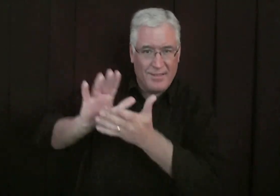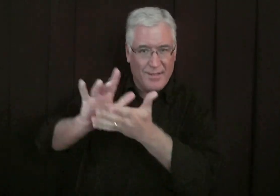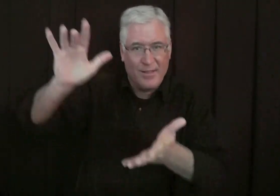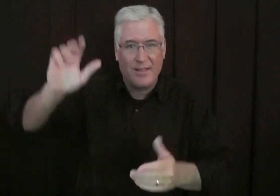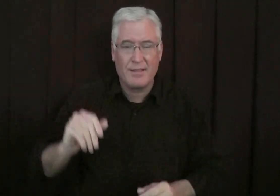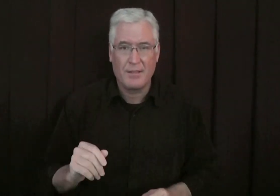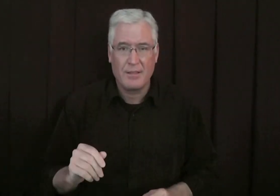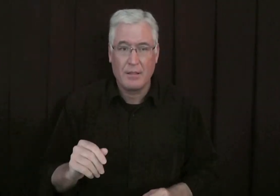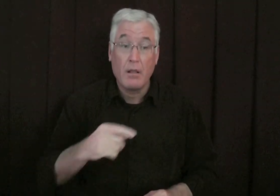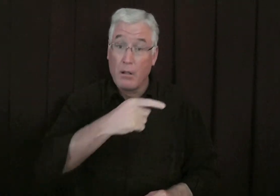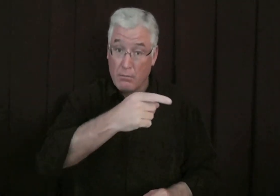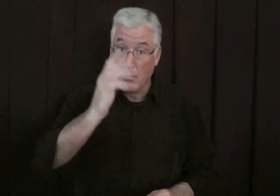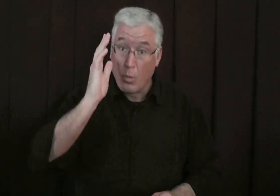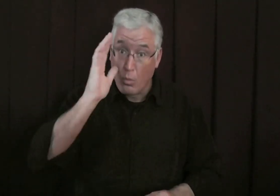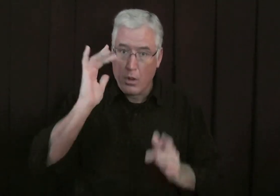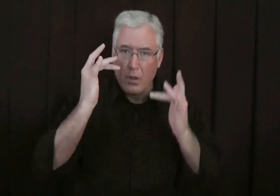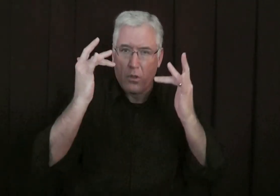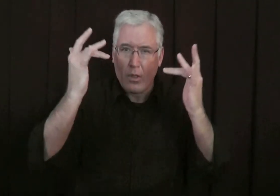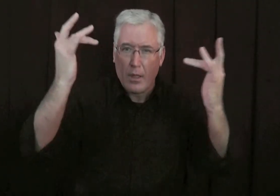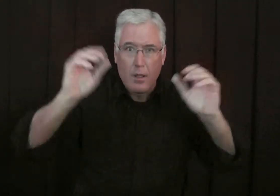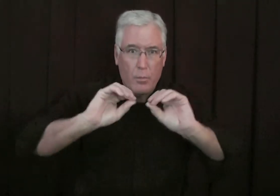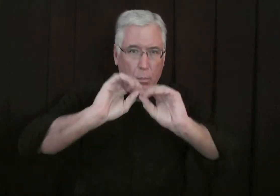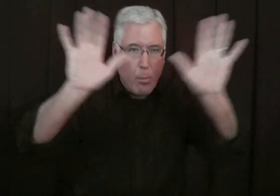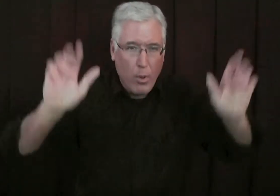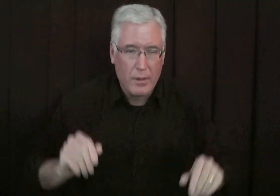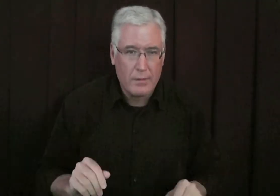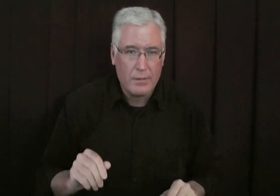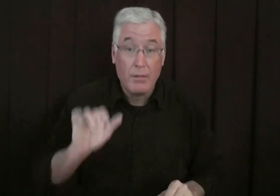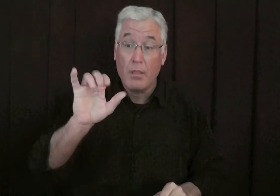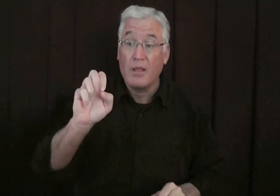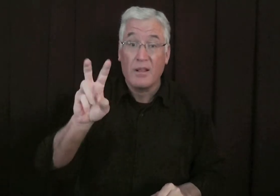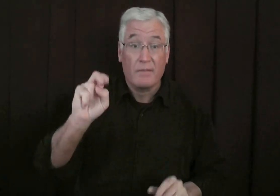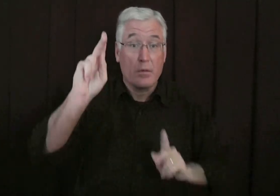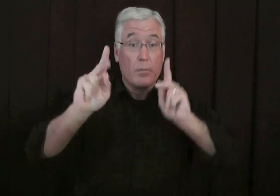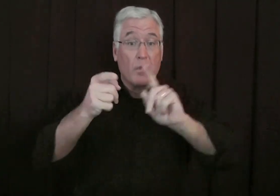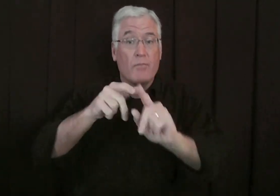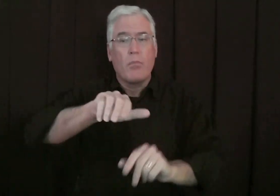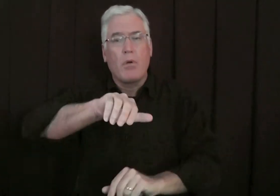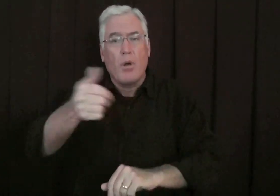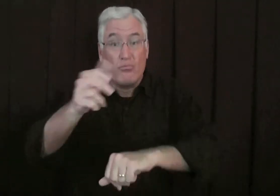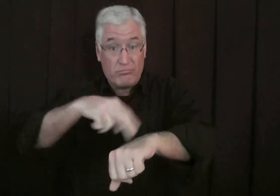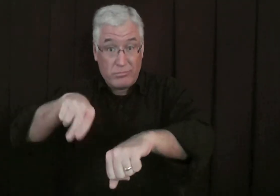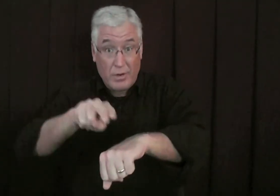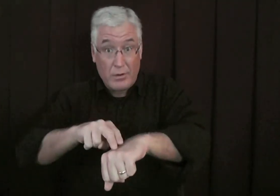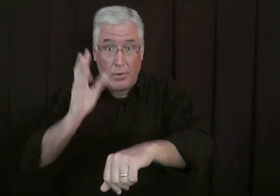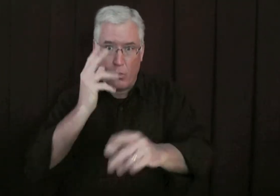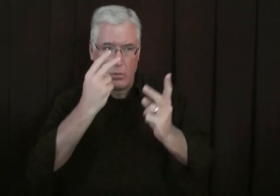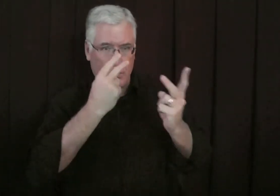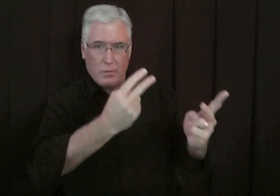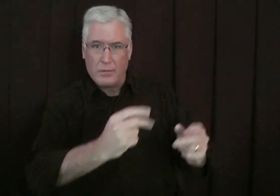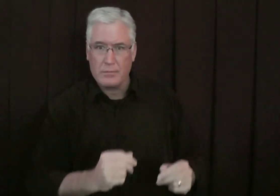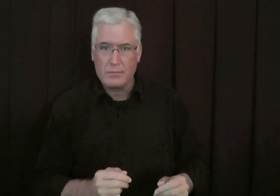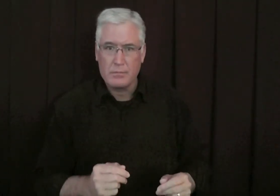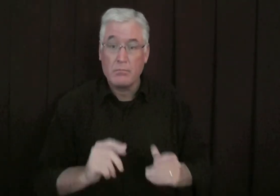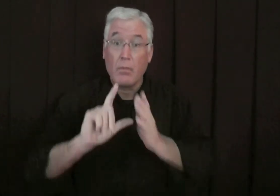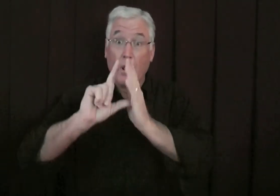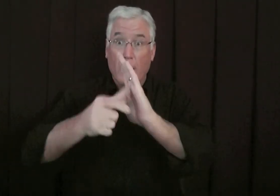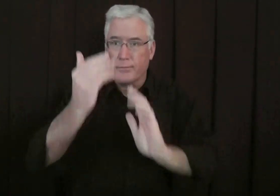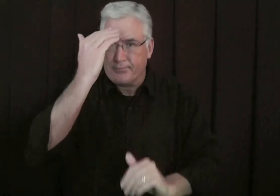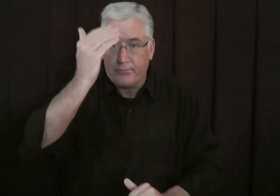reflect God's glory, and they will shine. They will shine so brightly that even the people of other nations will see,